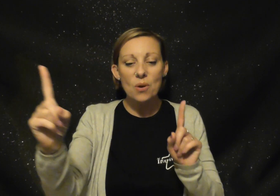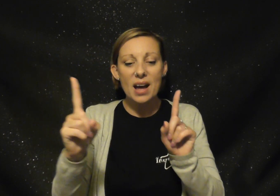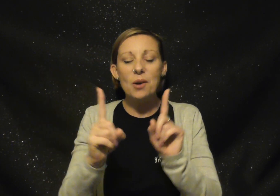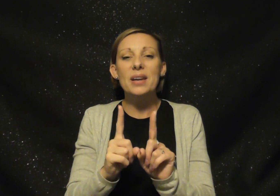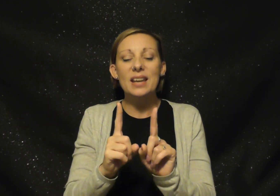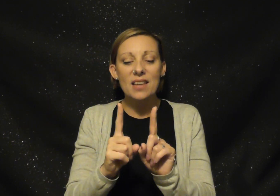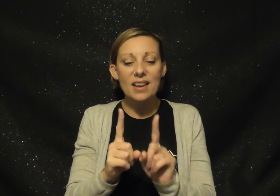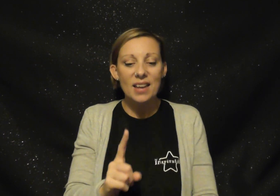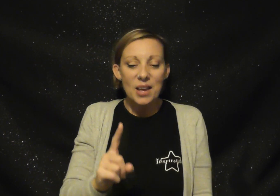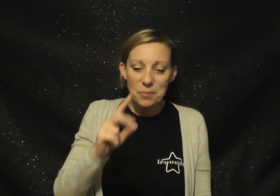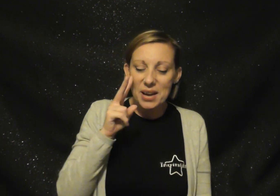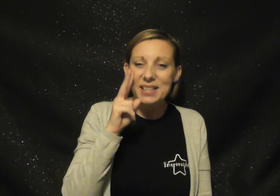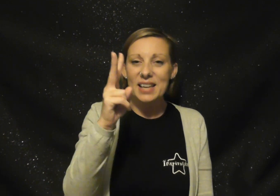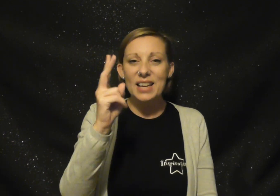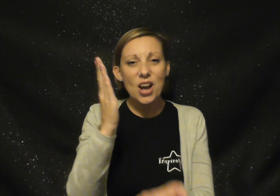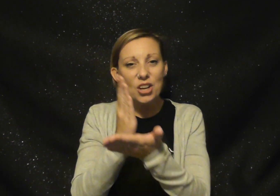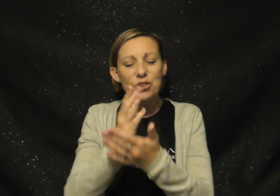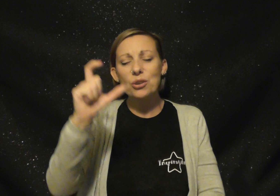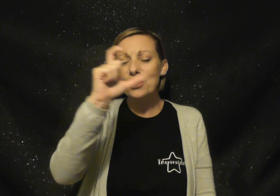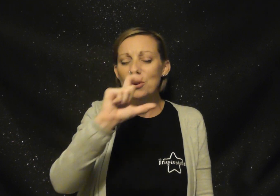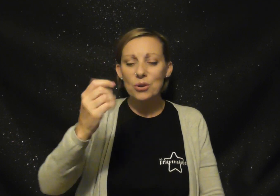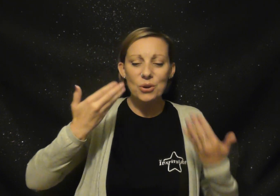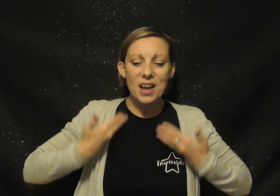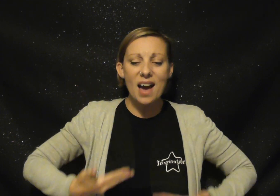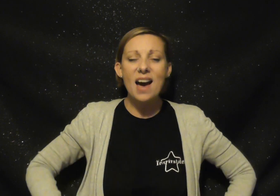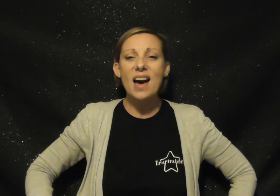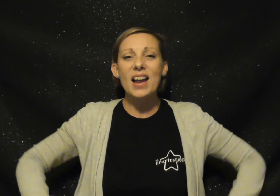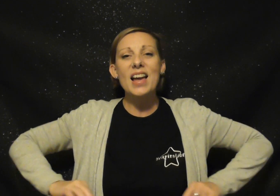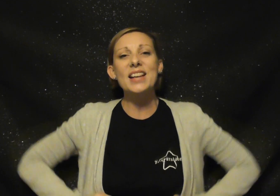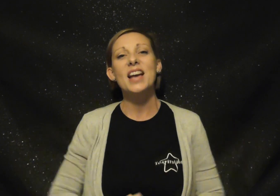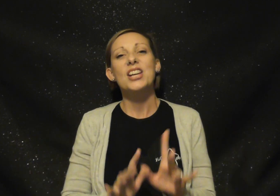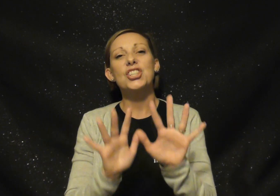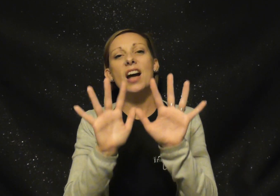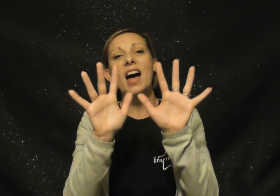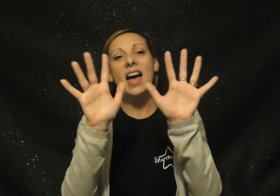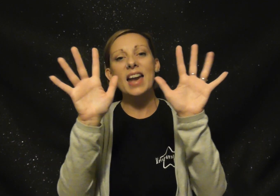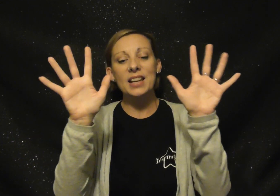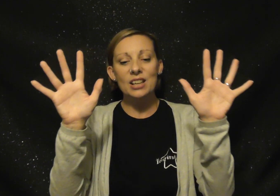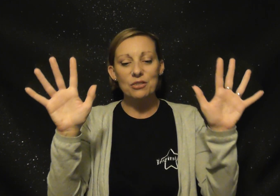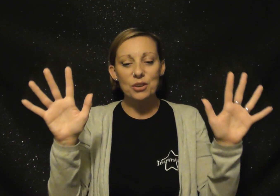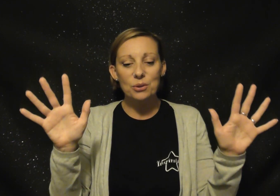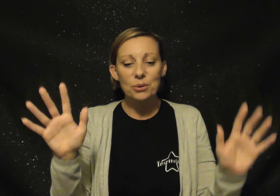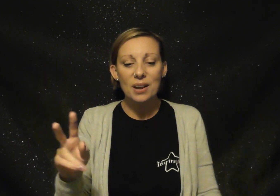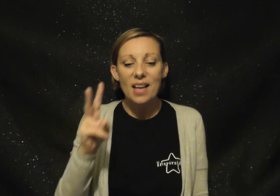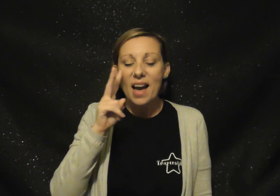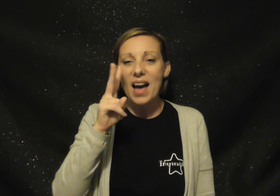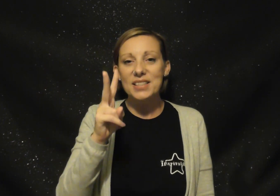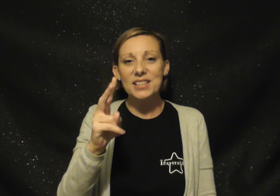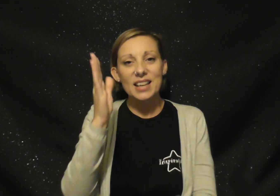I'll be there. But I see your true colours shining through. I see